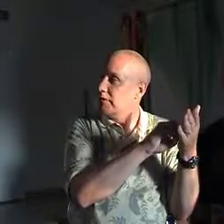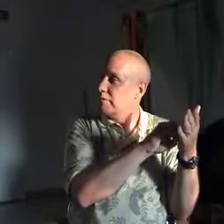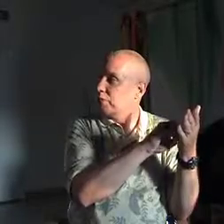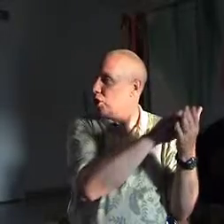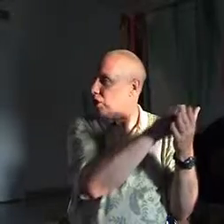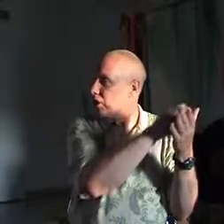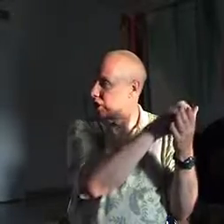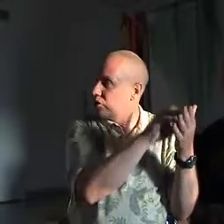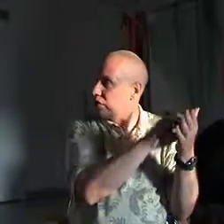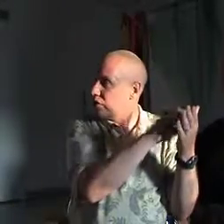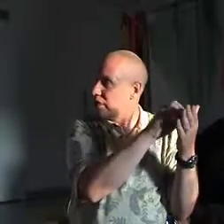Murder, destruction.